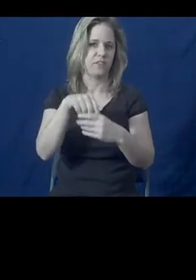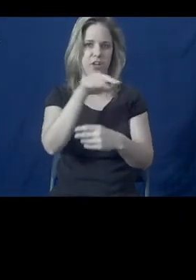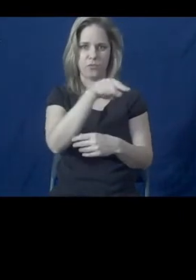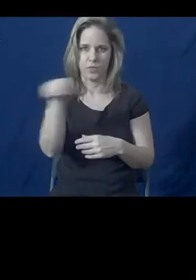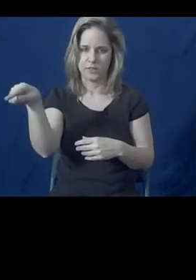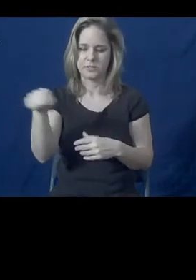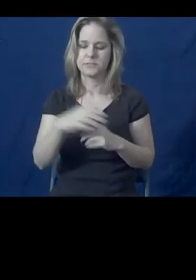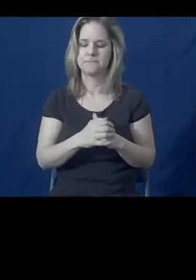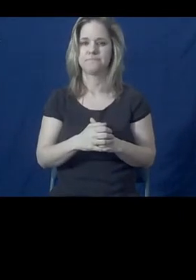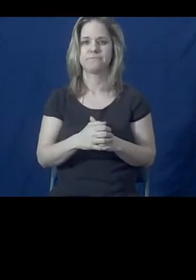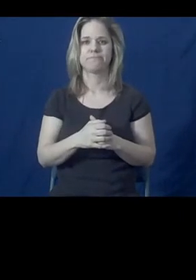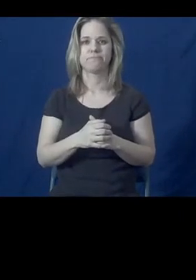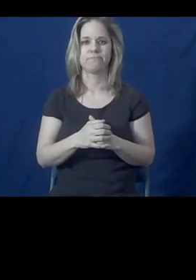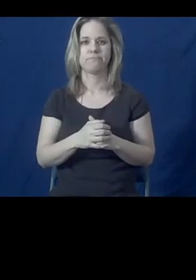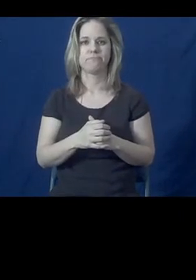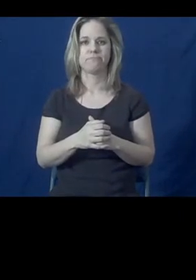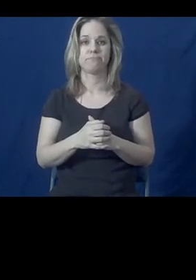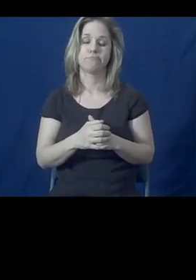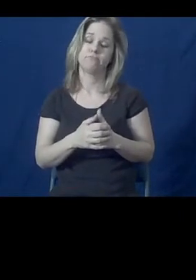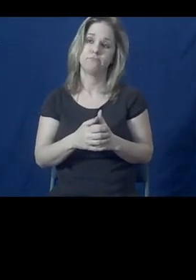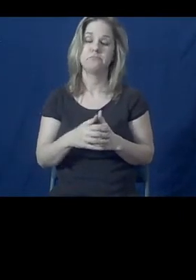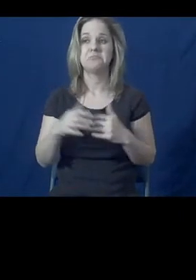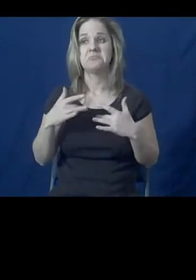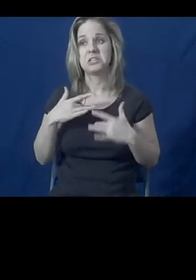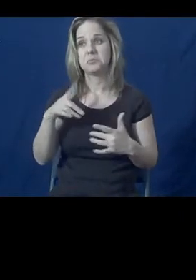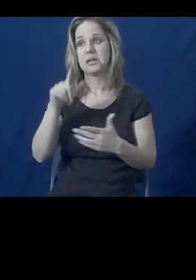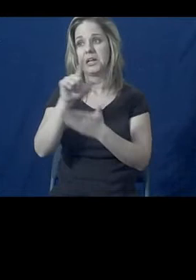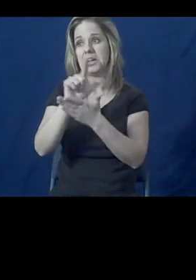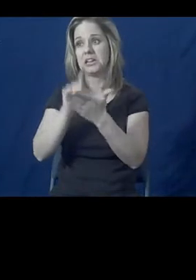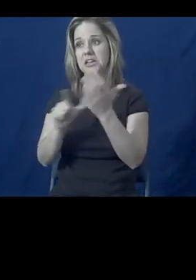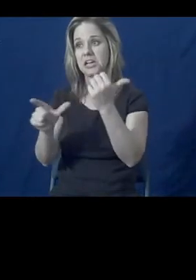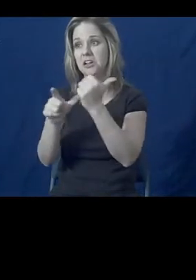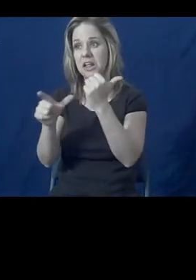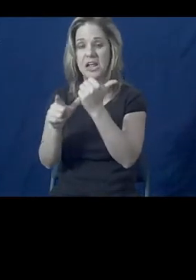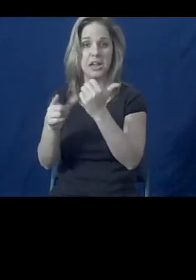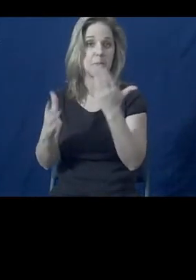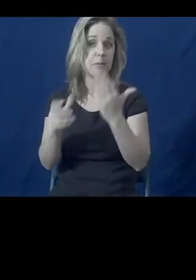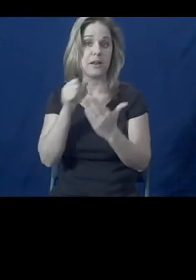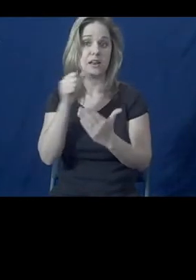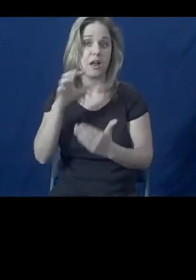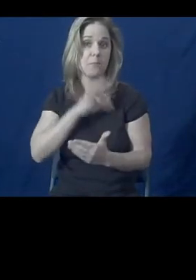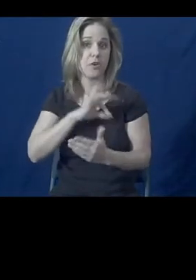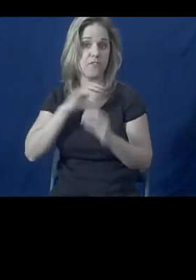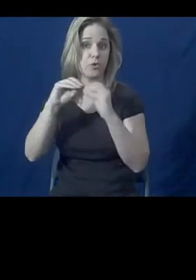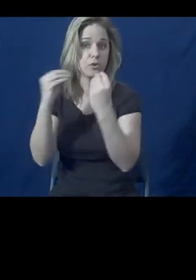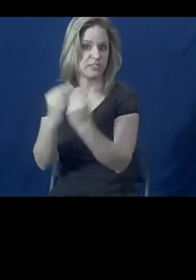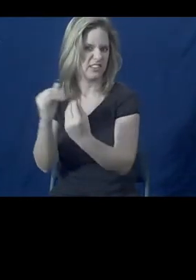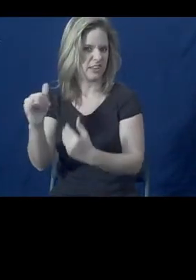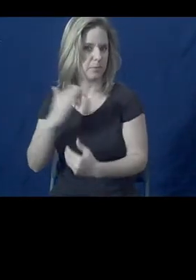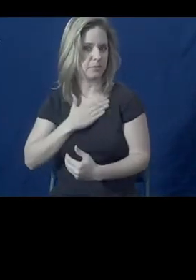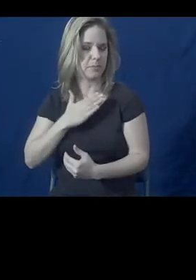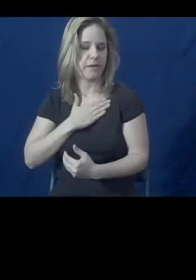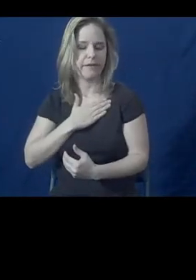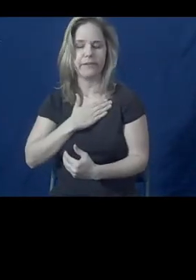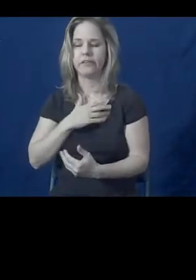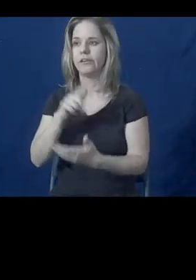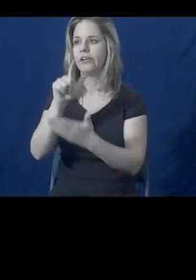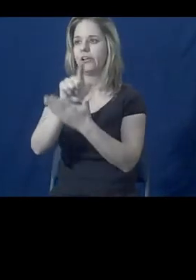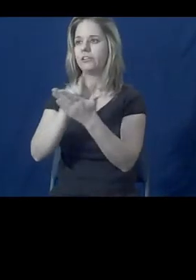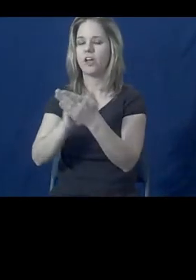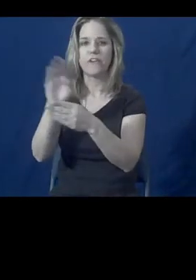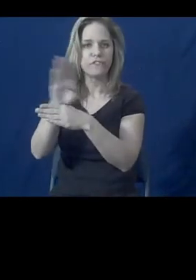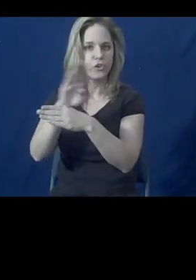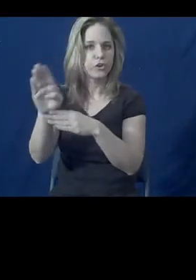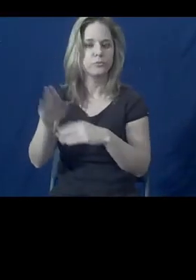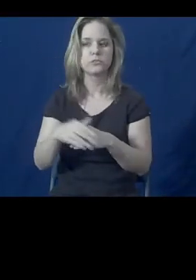Well, it's legal aid organizations, nonprofits like the one I work for. It's law firms. It's the private bar, private